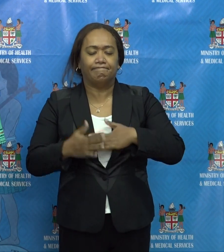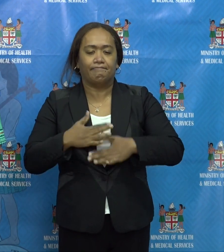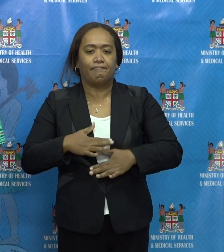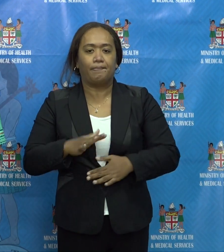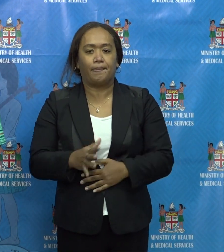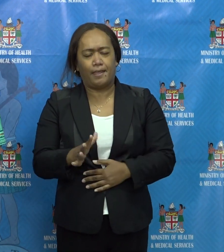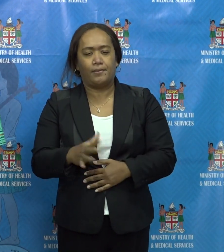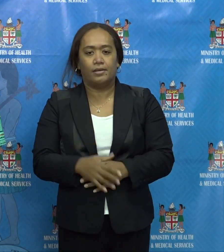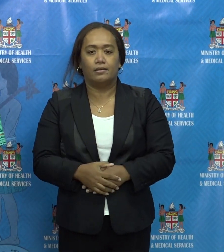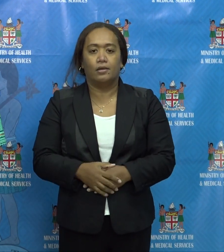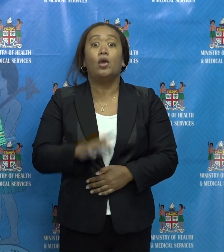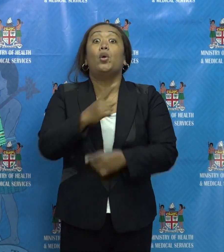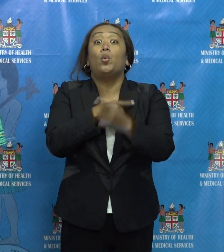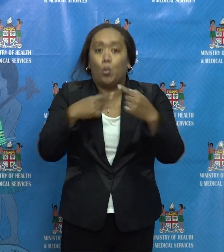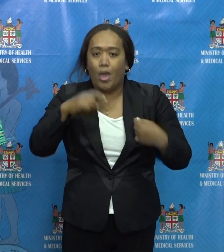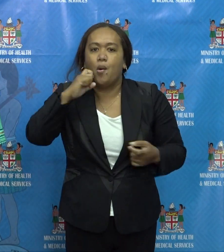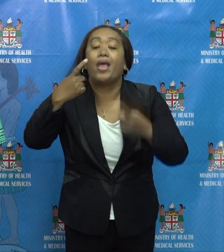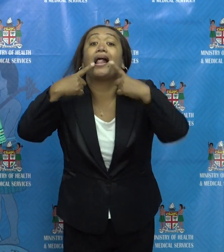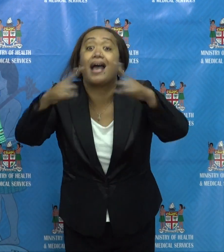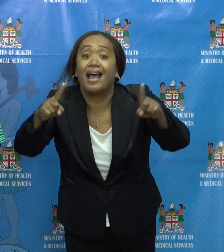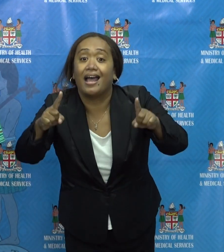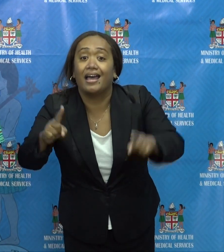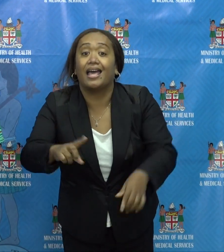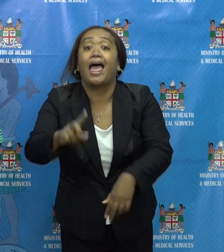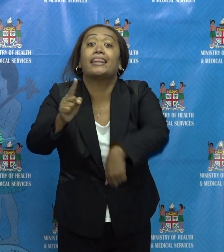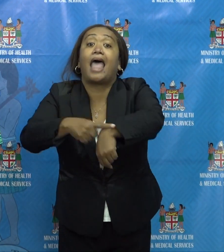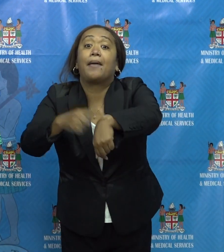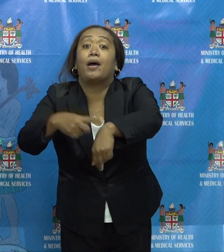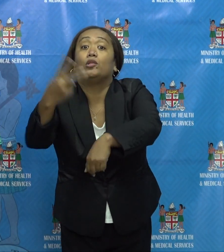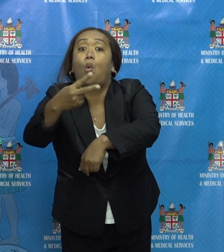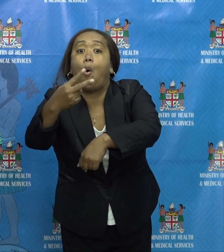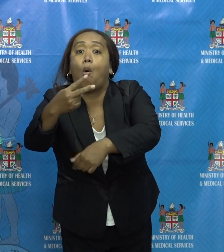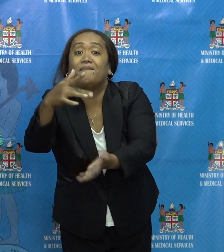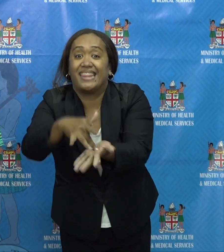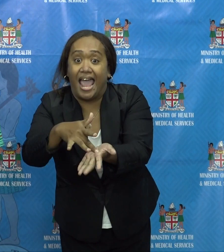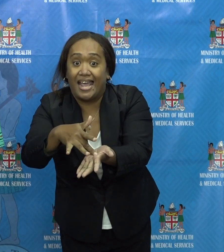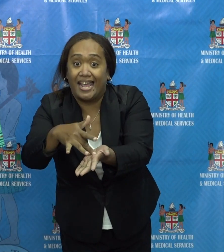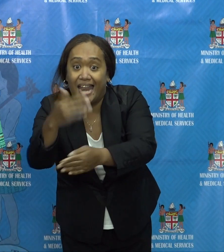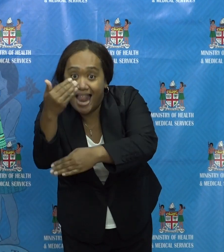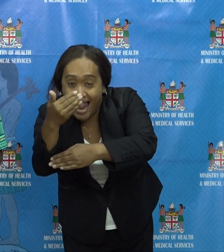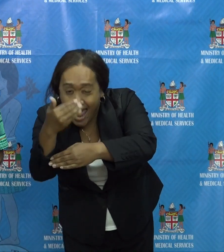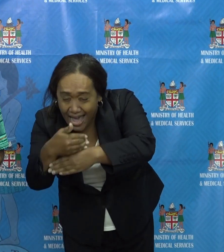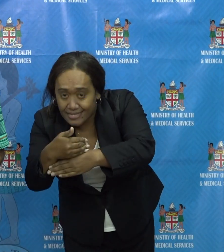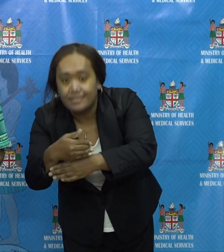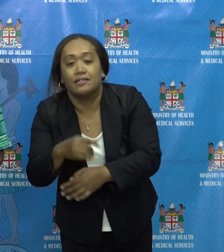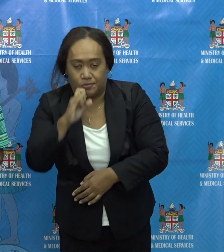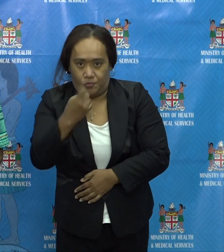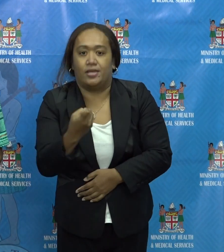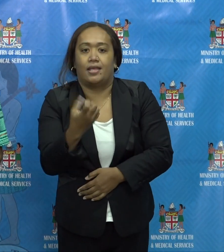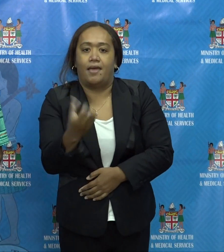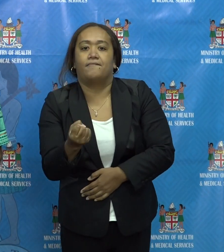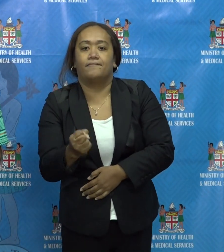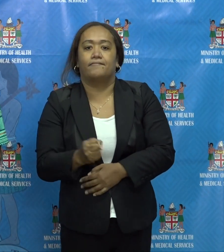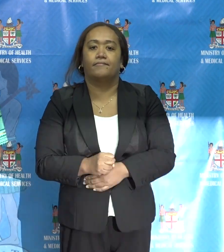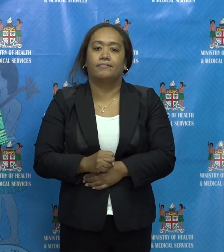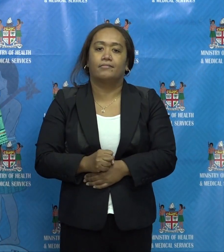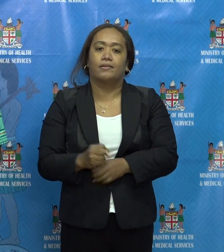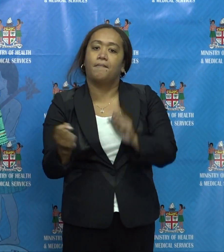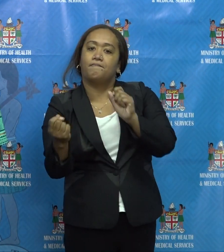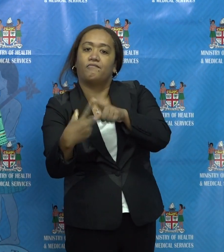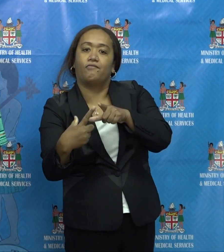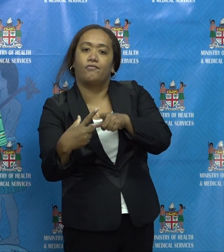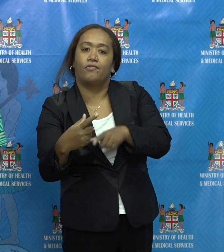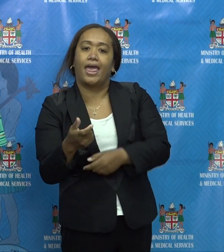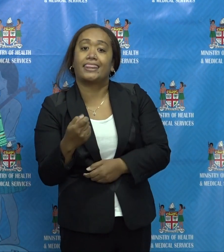However, will let everybody know, for sure, by midnight, tonight, on radio, Fijian government Facebook page, or via text message